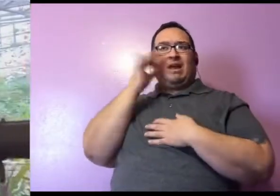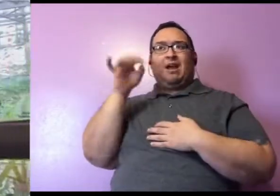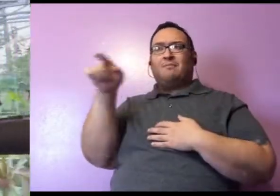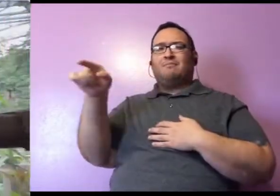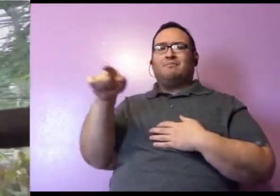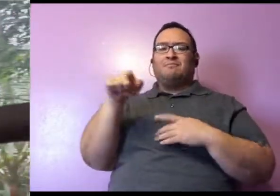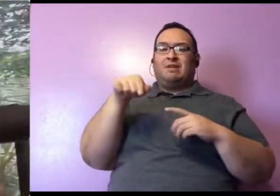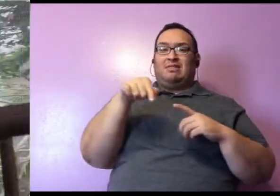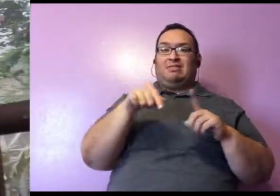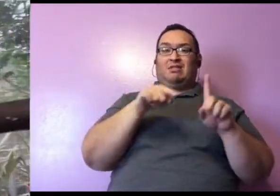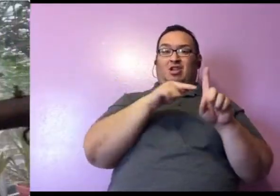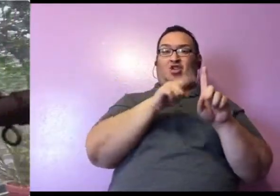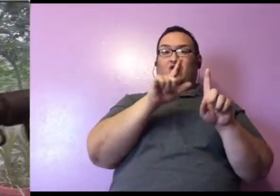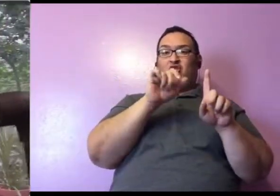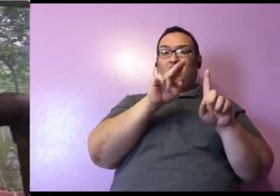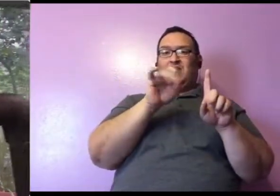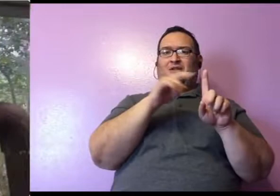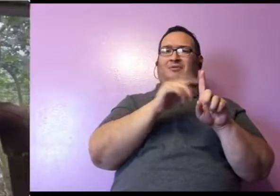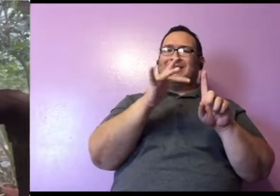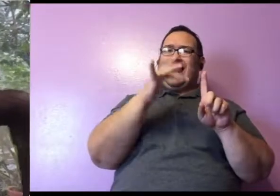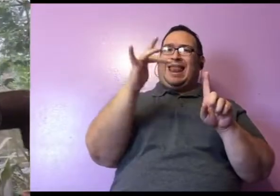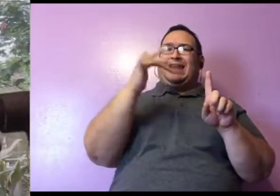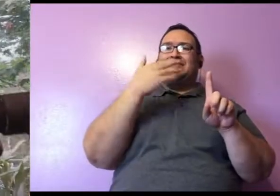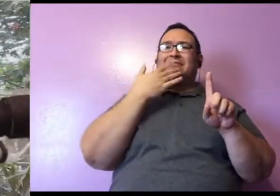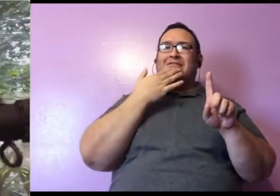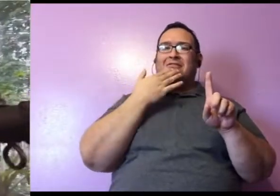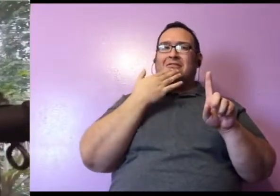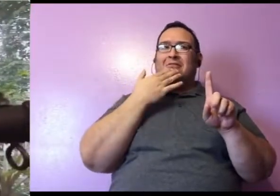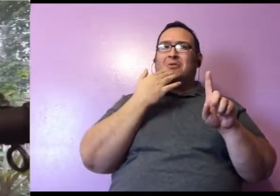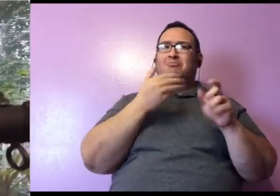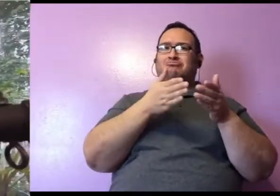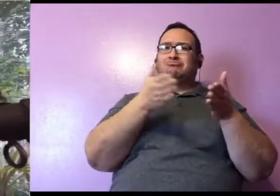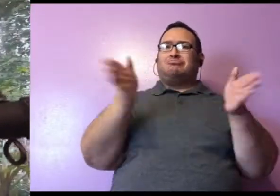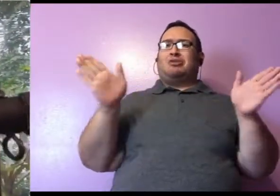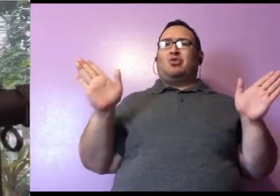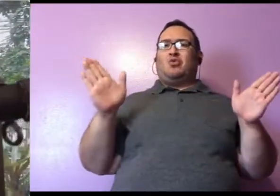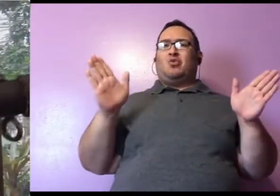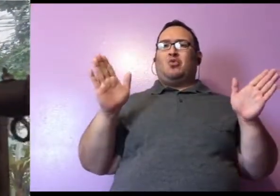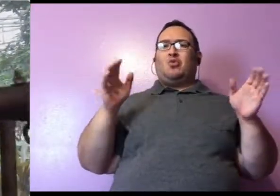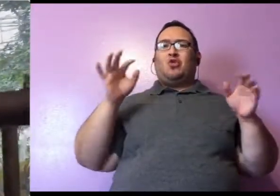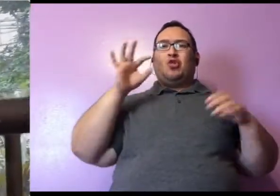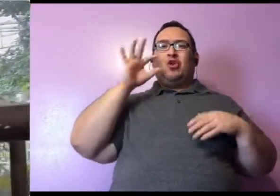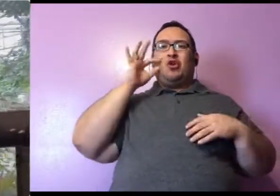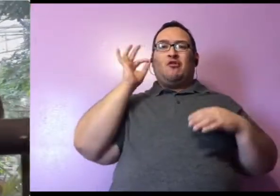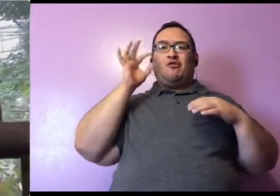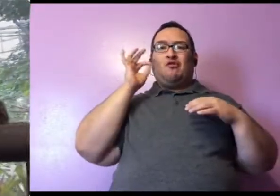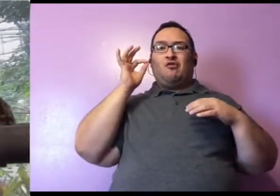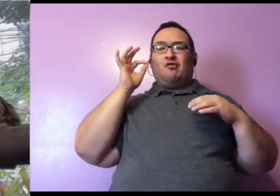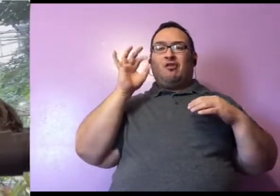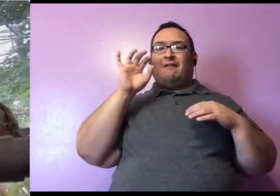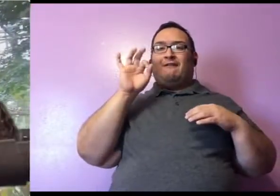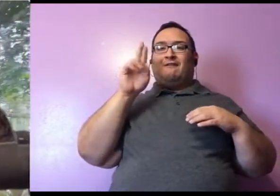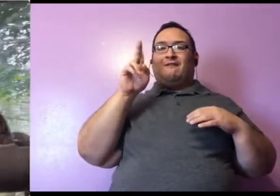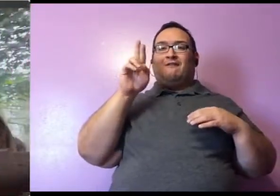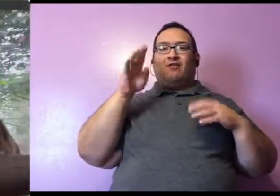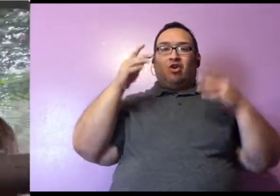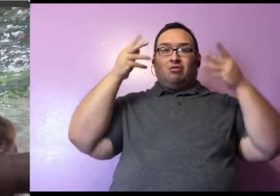that we've seen. In general, though, bearcats are all black fur. And even where you guys see this kind of